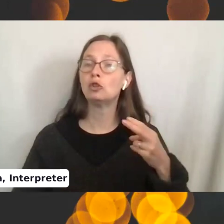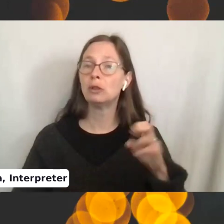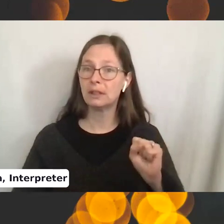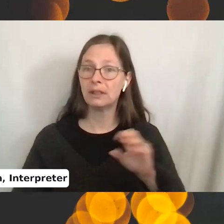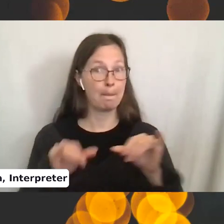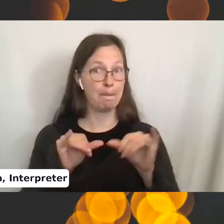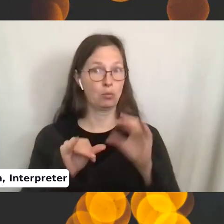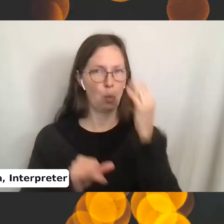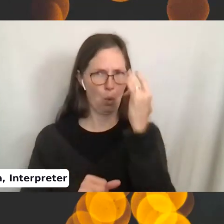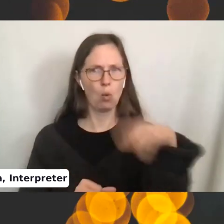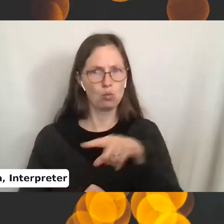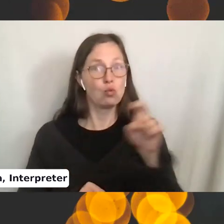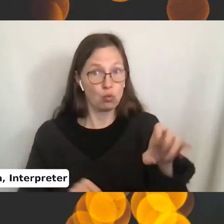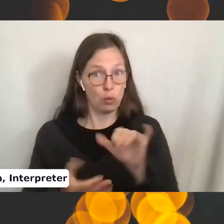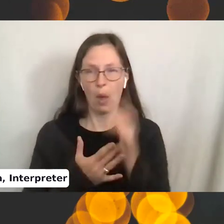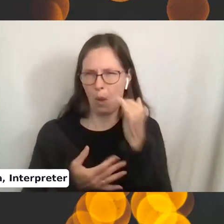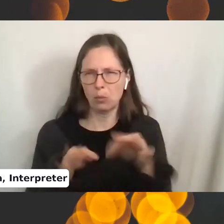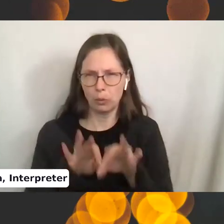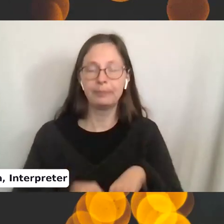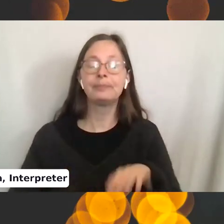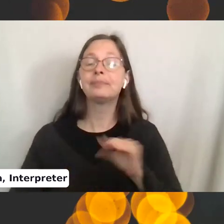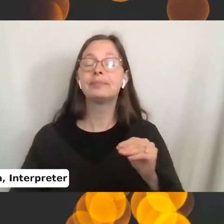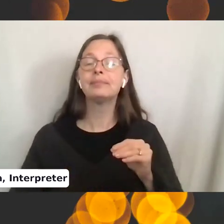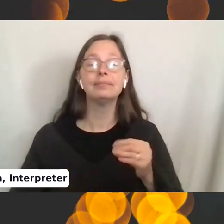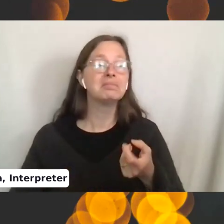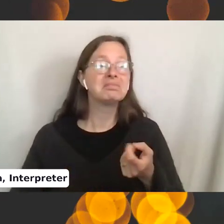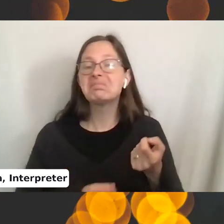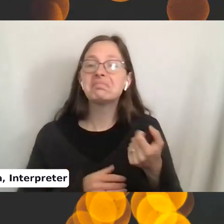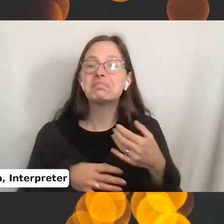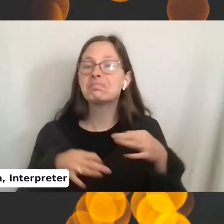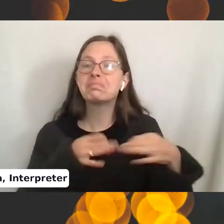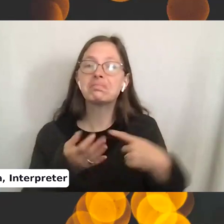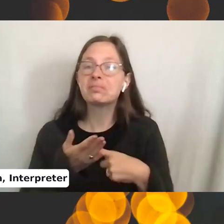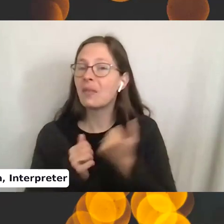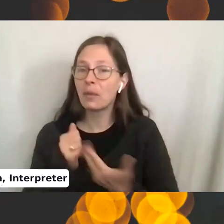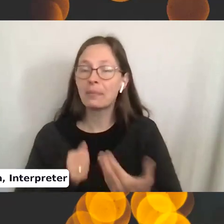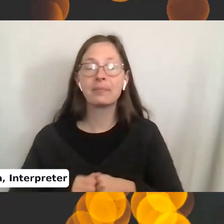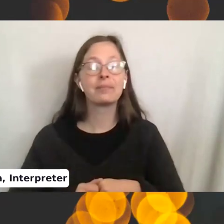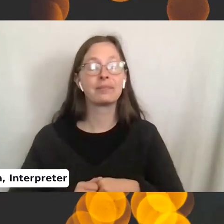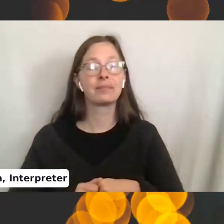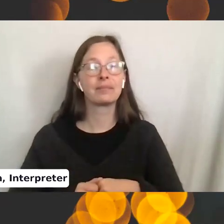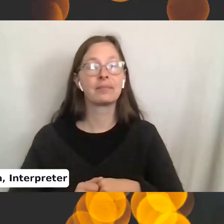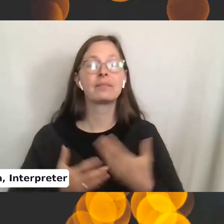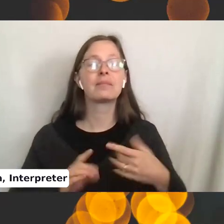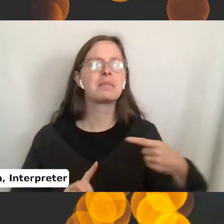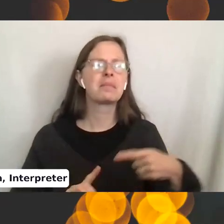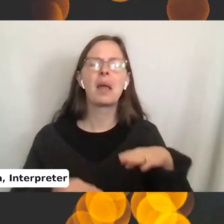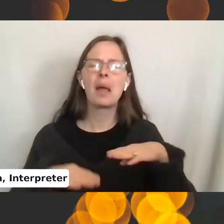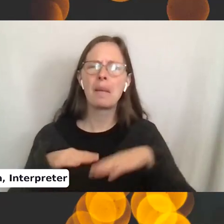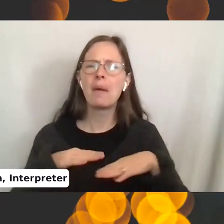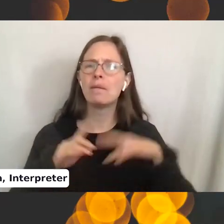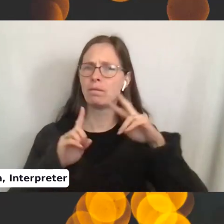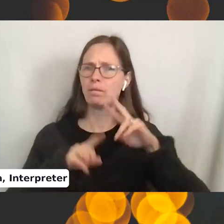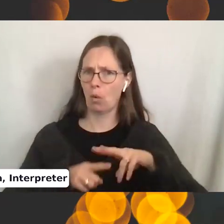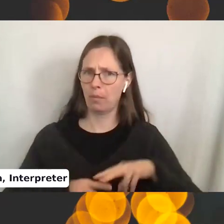that's important and a little just going over everything. So, um, basic, basic vocabulary.